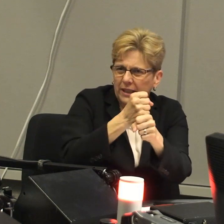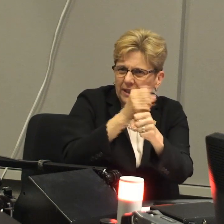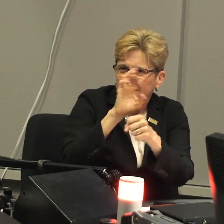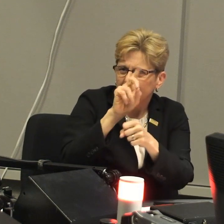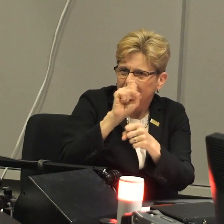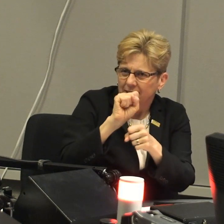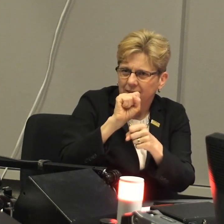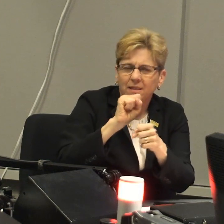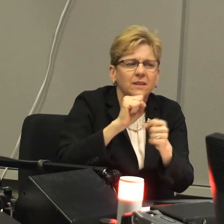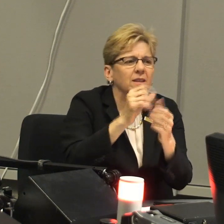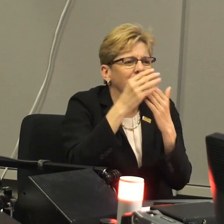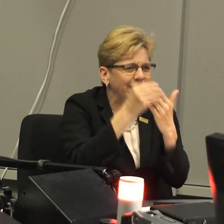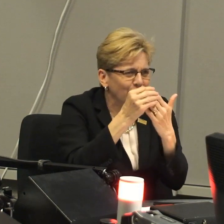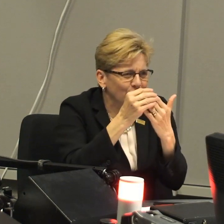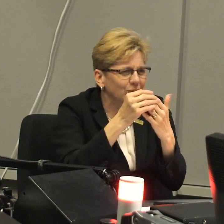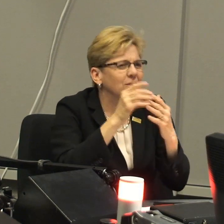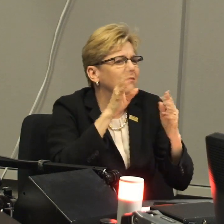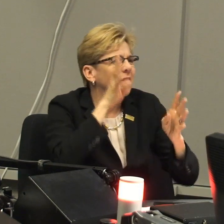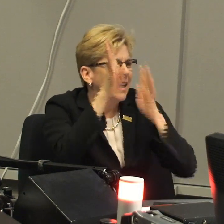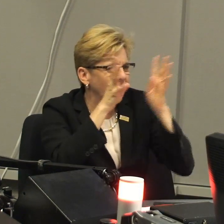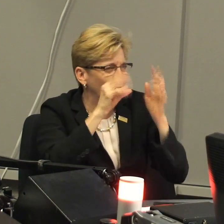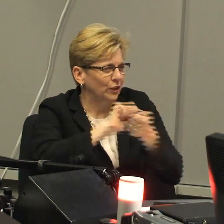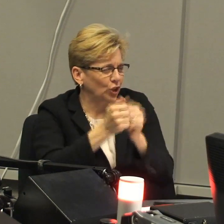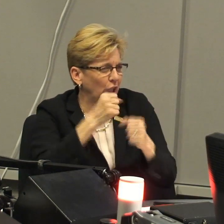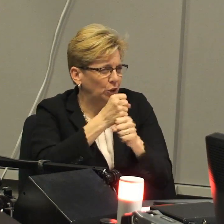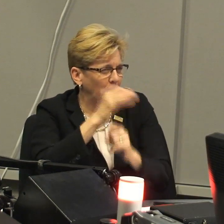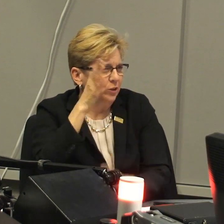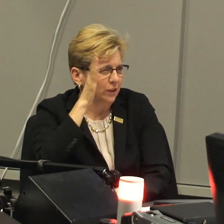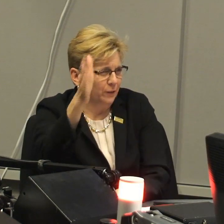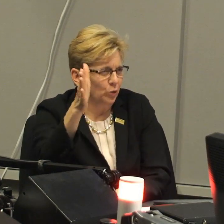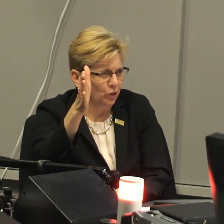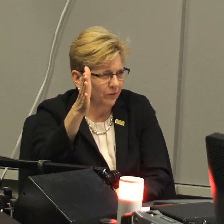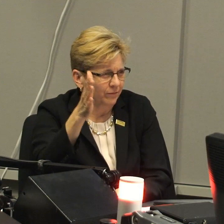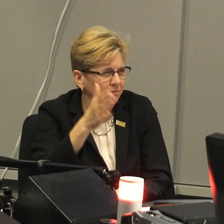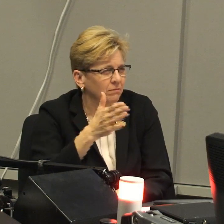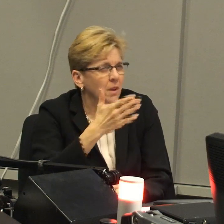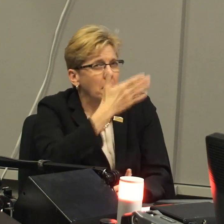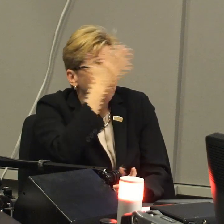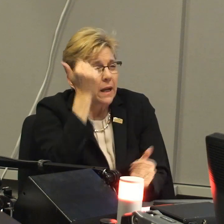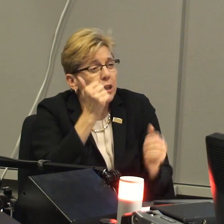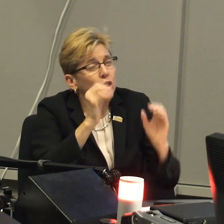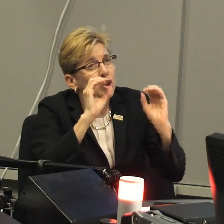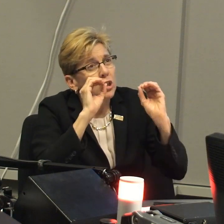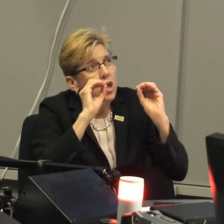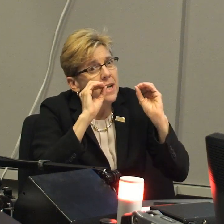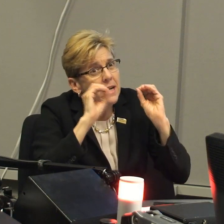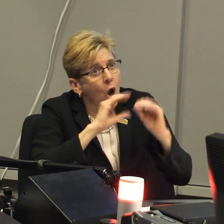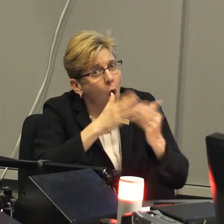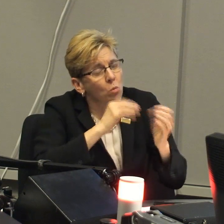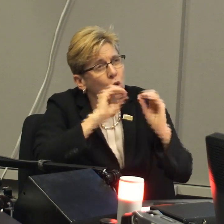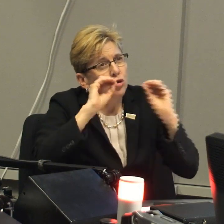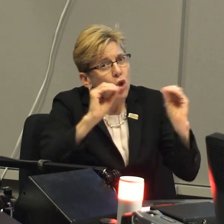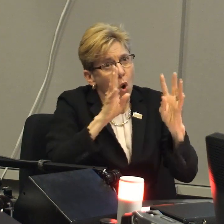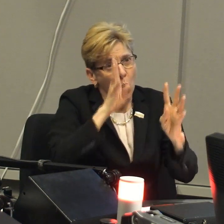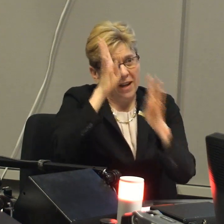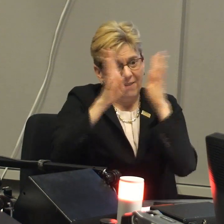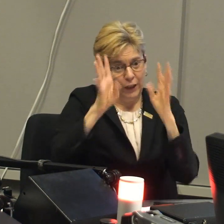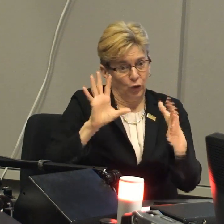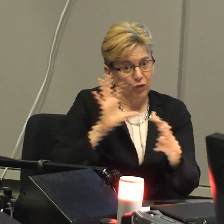or you come to Gallaudet knowing sign language, this culture truly creates leaders, changemakers, and